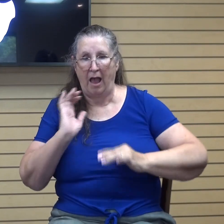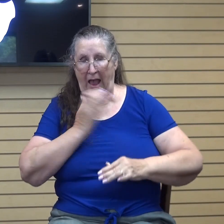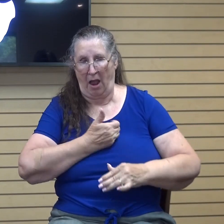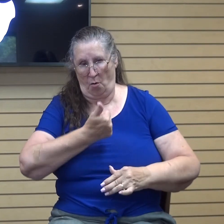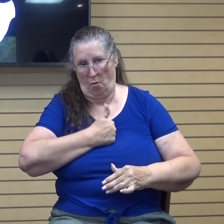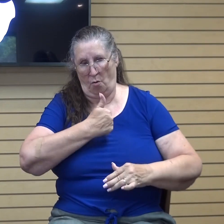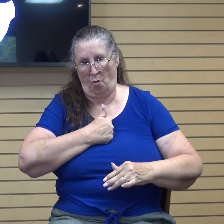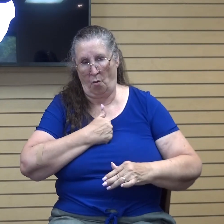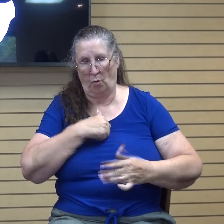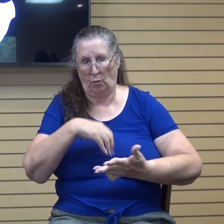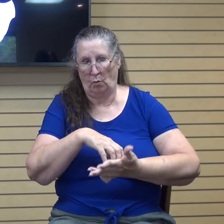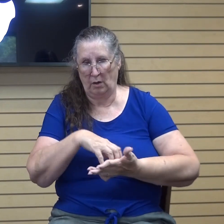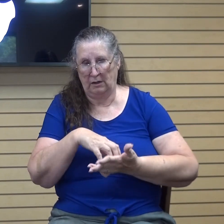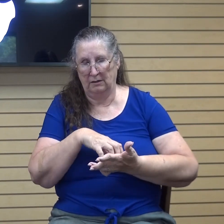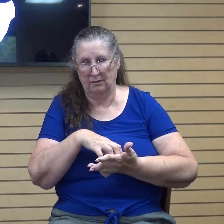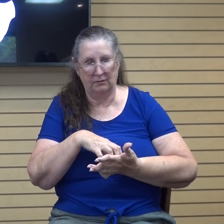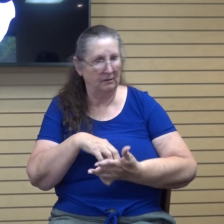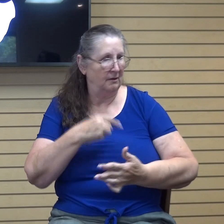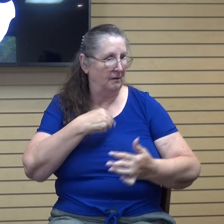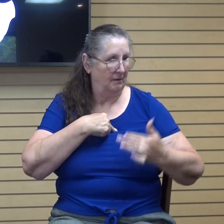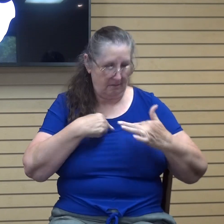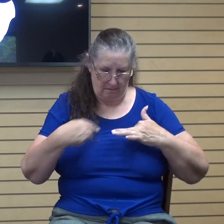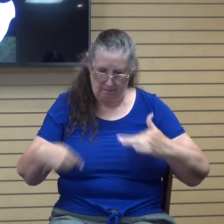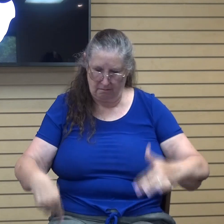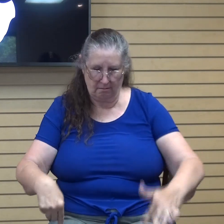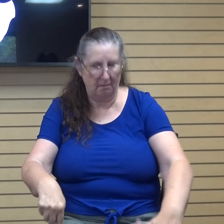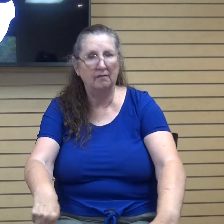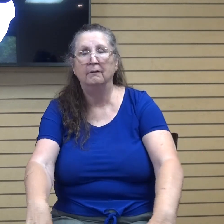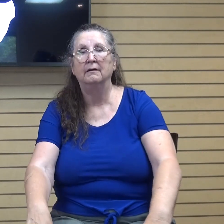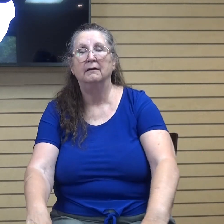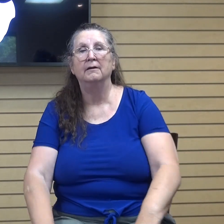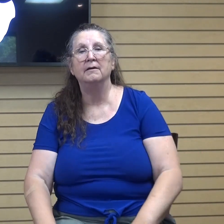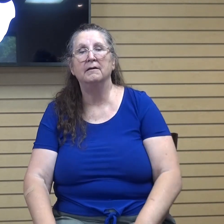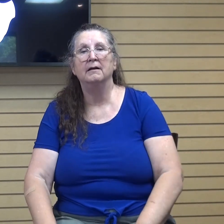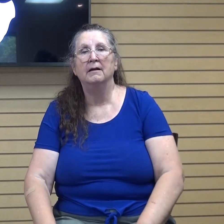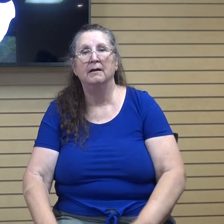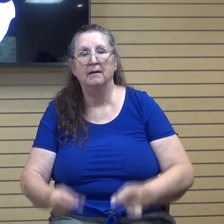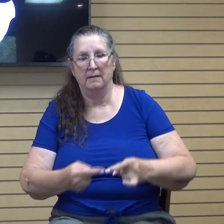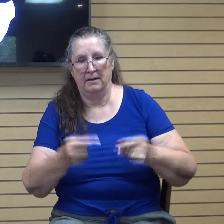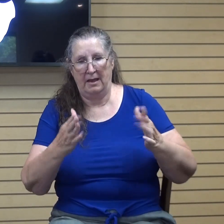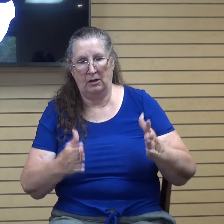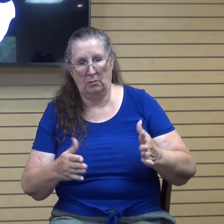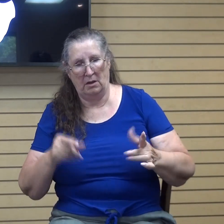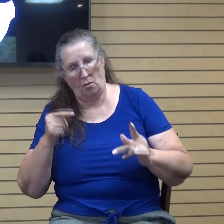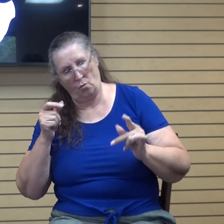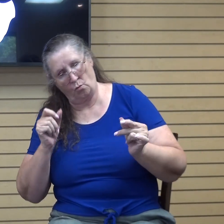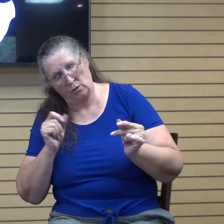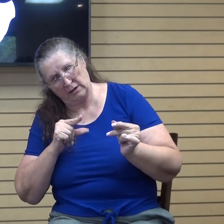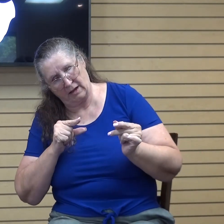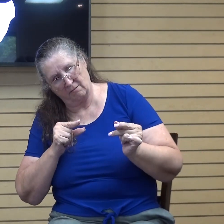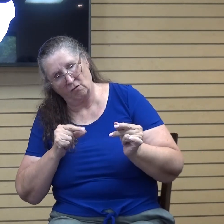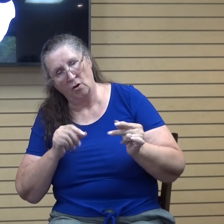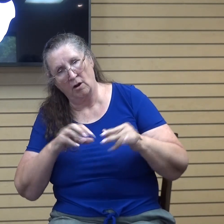It would be, like, right here and on our knees and stuff. But the enemy would aim for those weak points with their